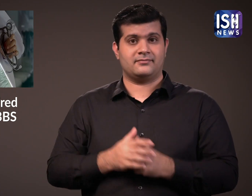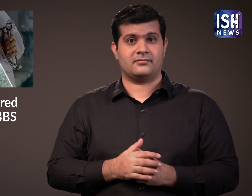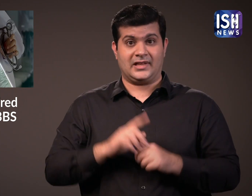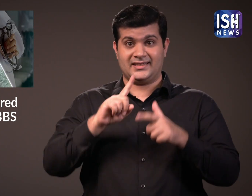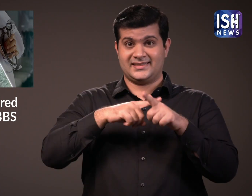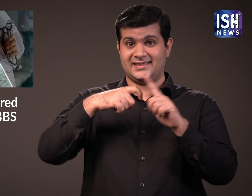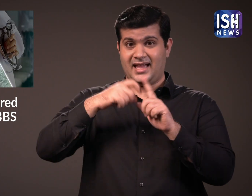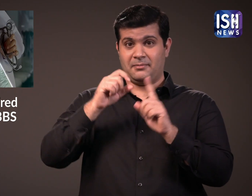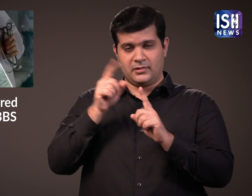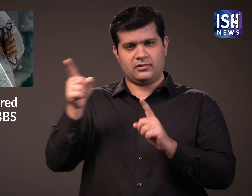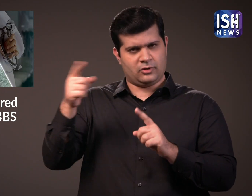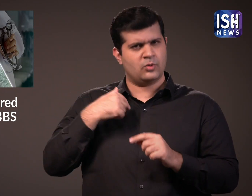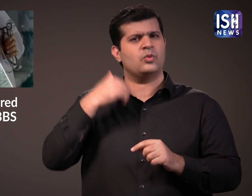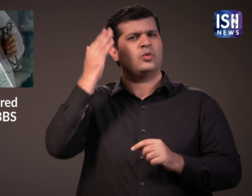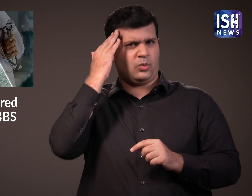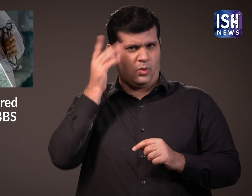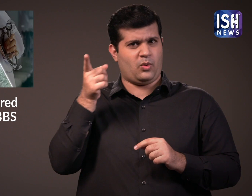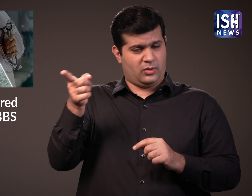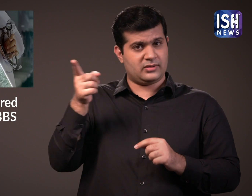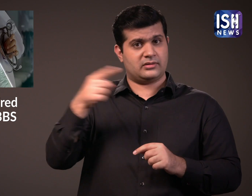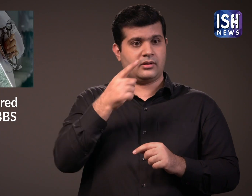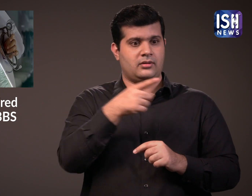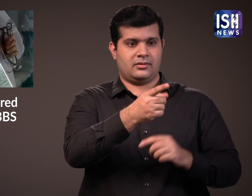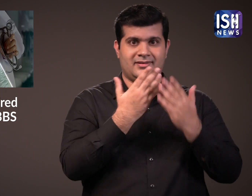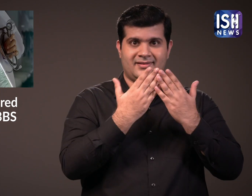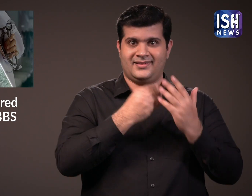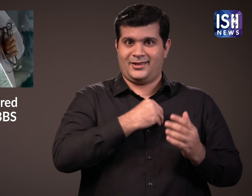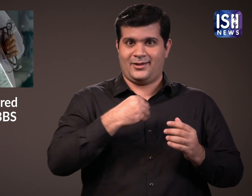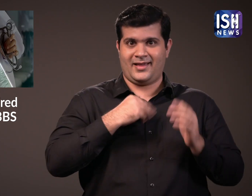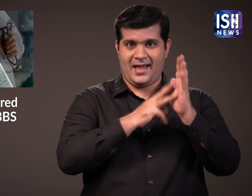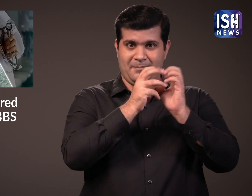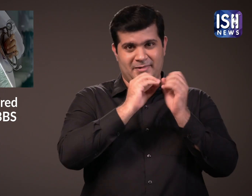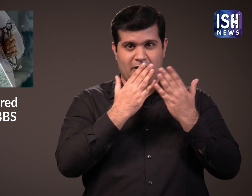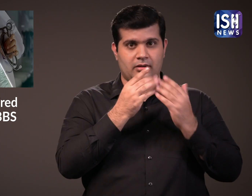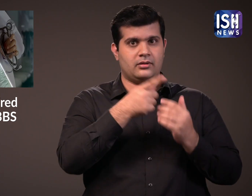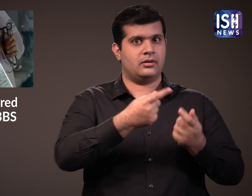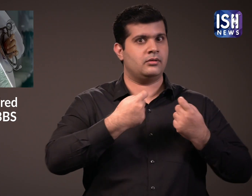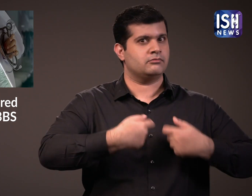Pradhan is not bothered about the high cost of medical education over the next decade.